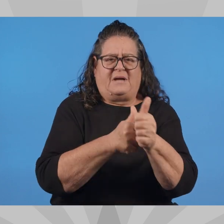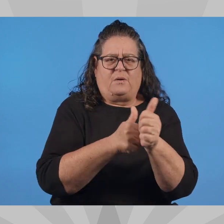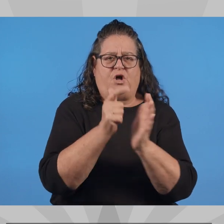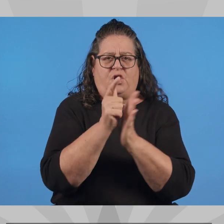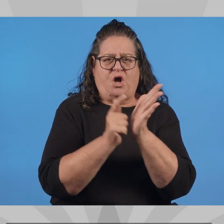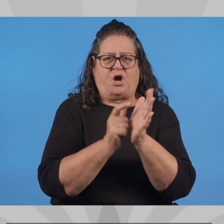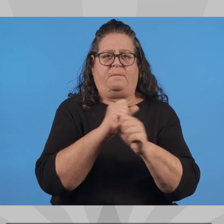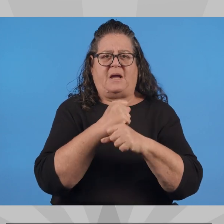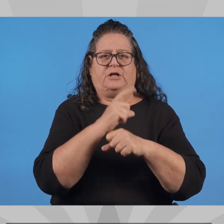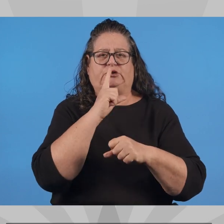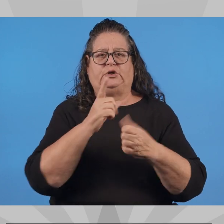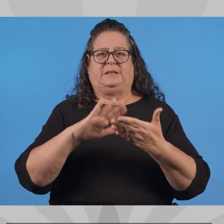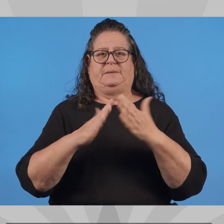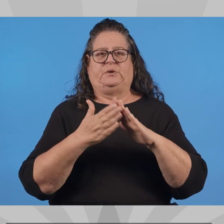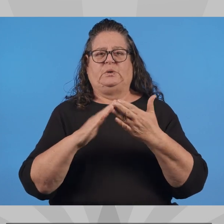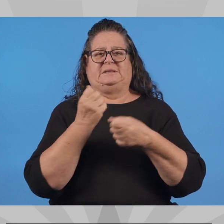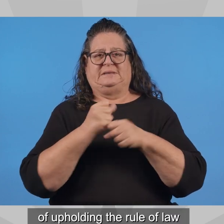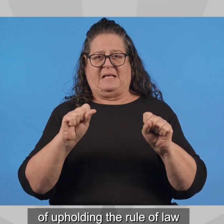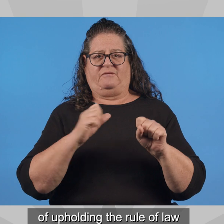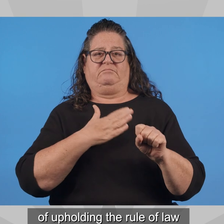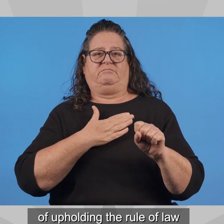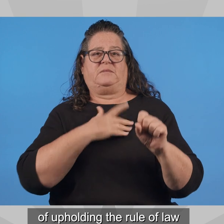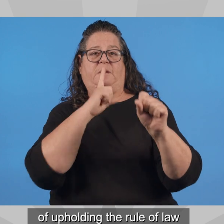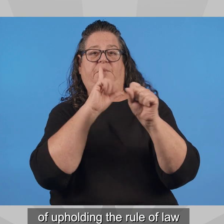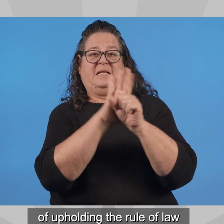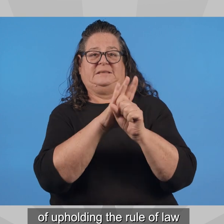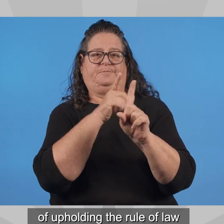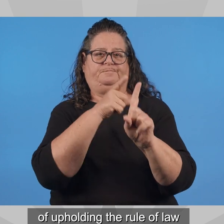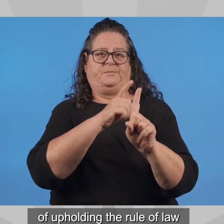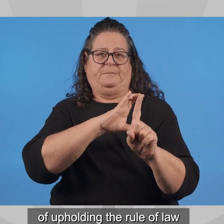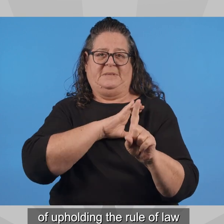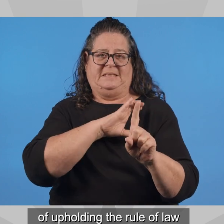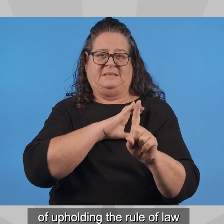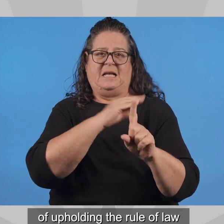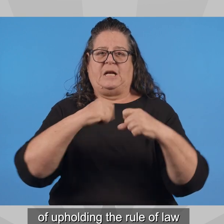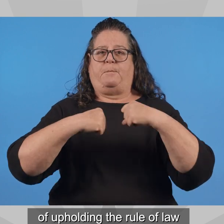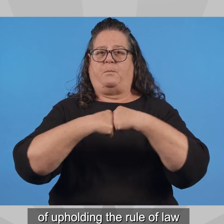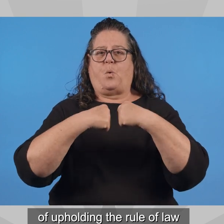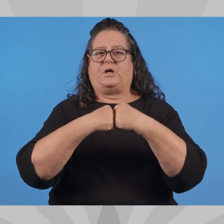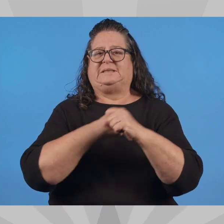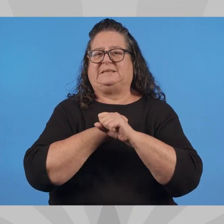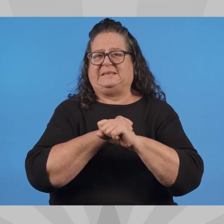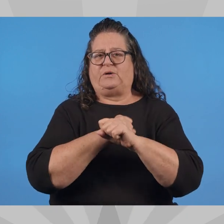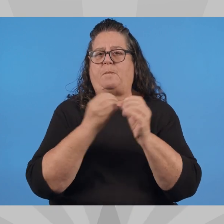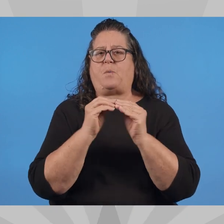I recognize the paramount importance of upholding the rule of law in ensuring community safety.